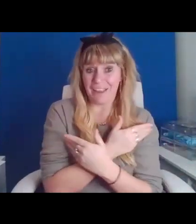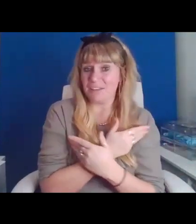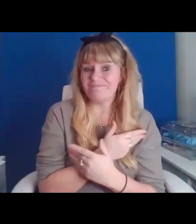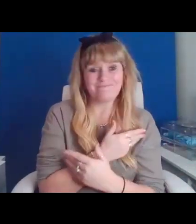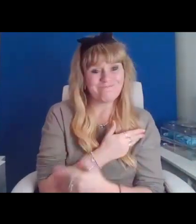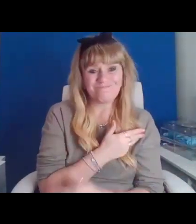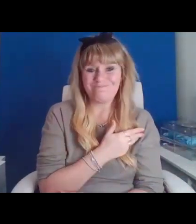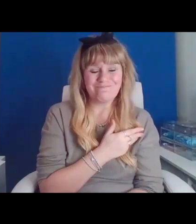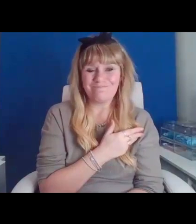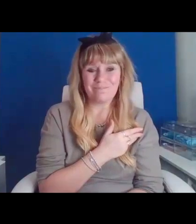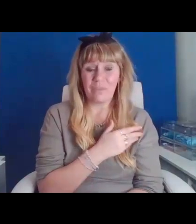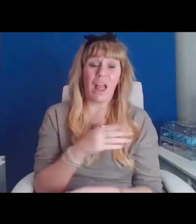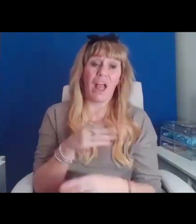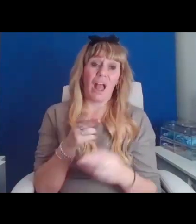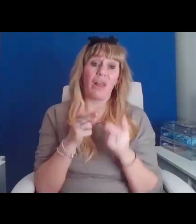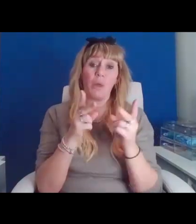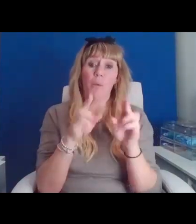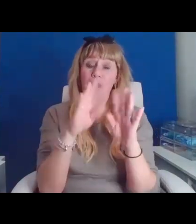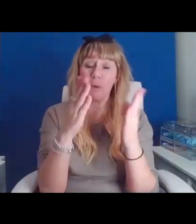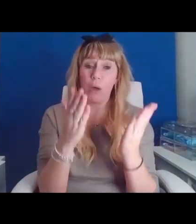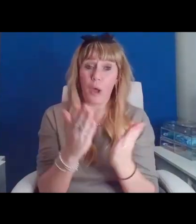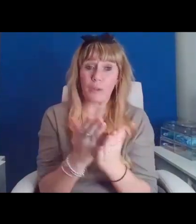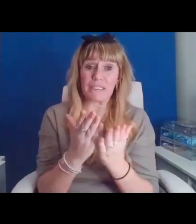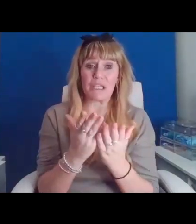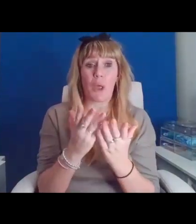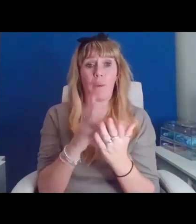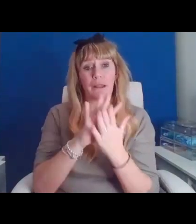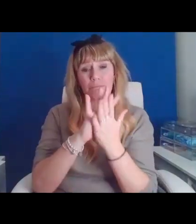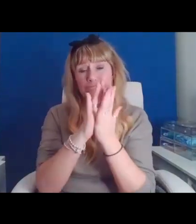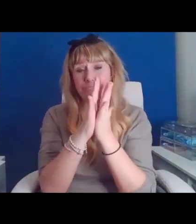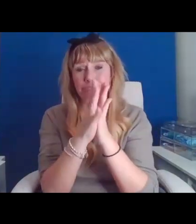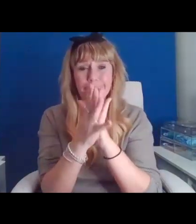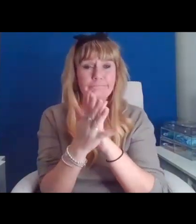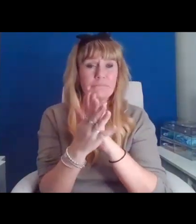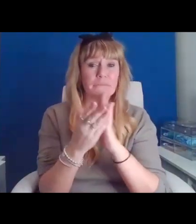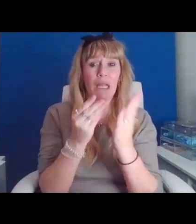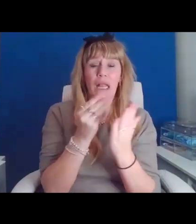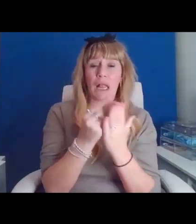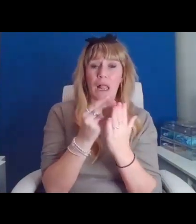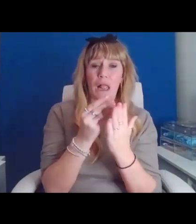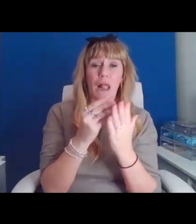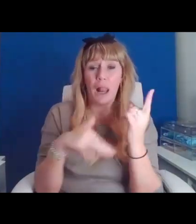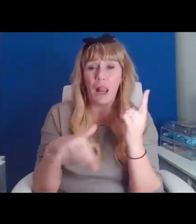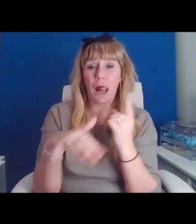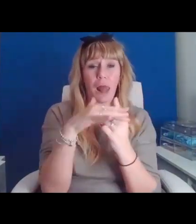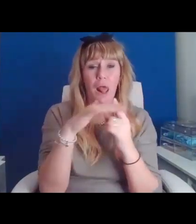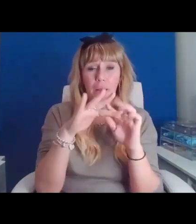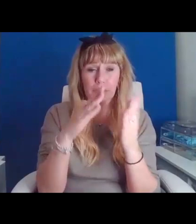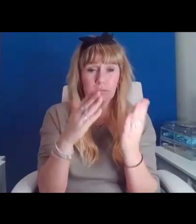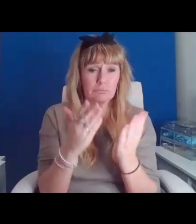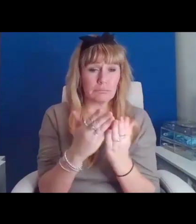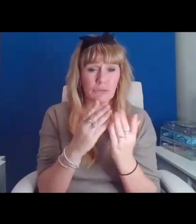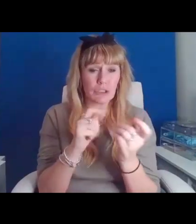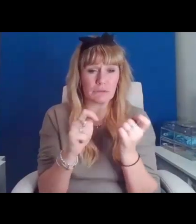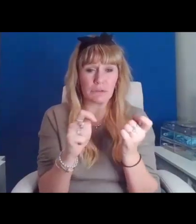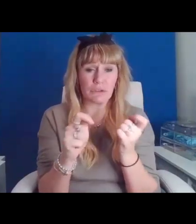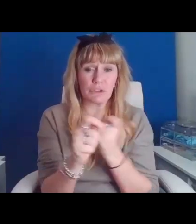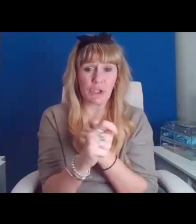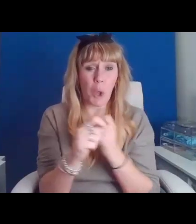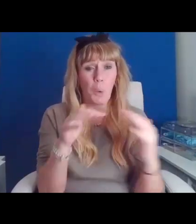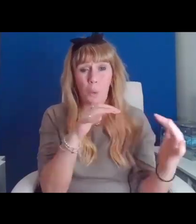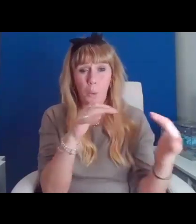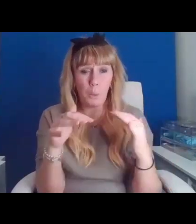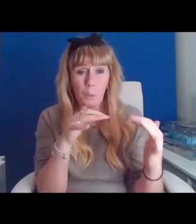austerity, plague, climate change, war, being good at survivings might come in handy.